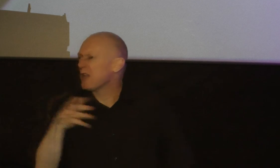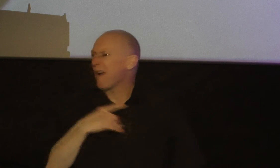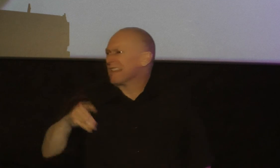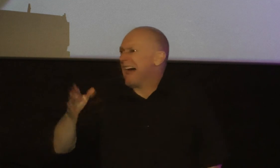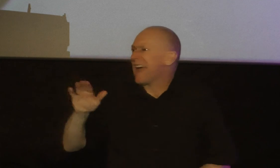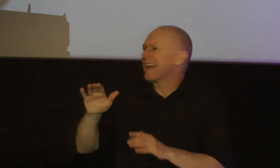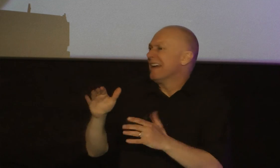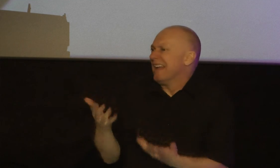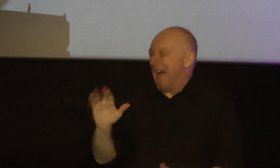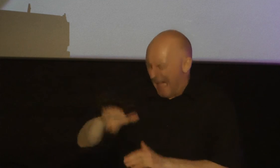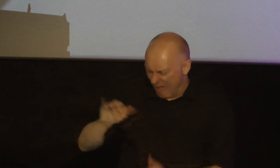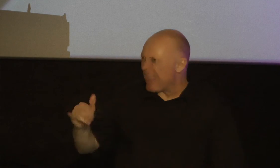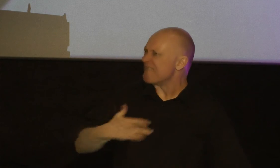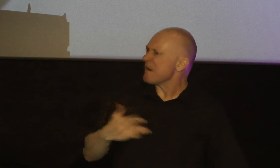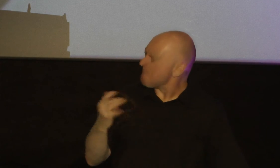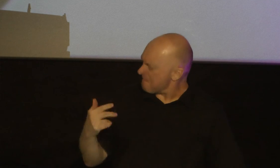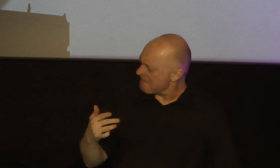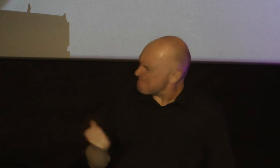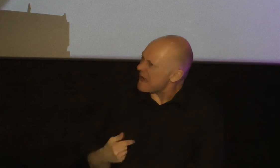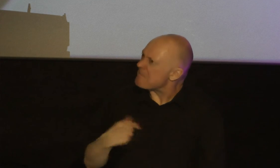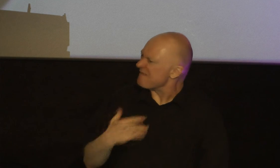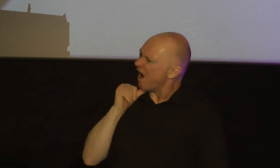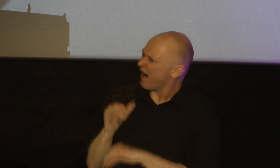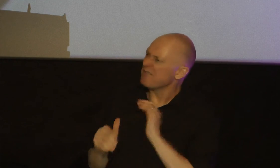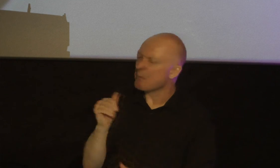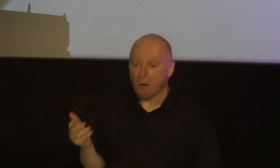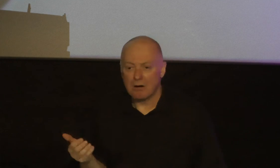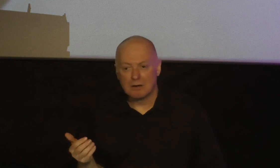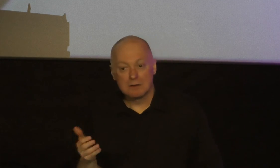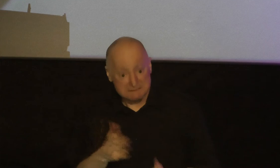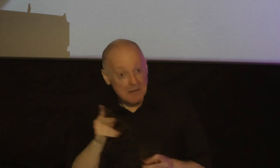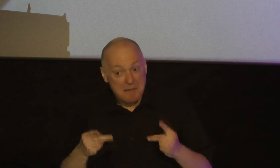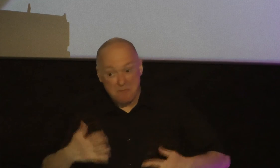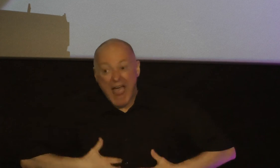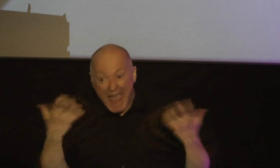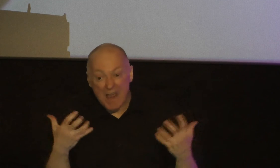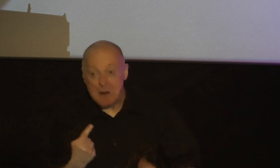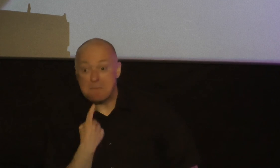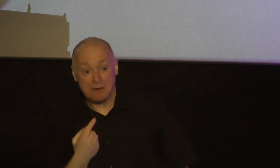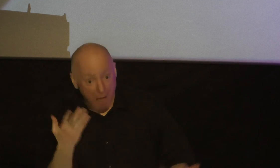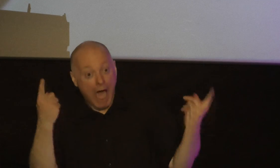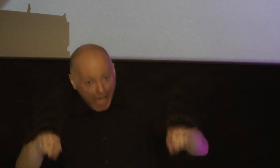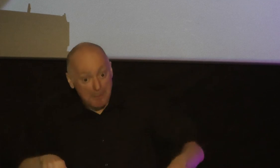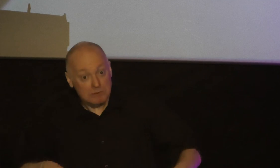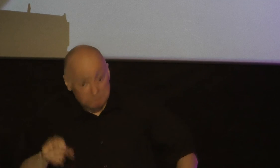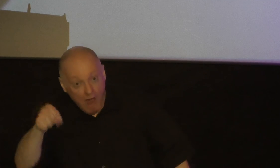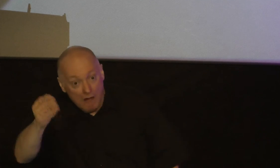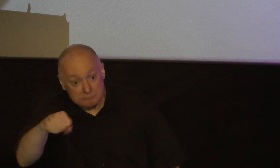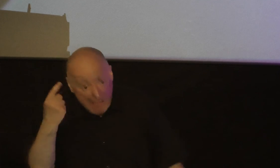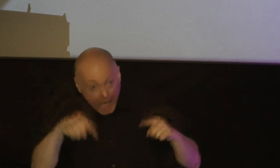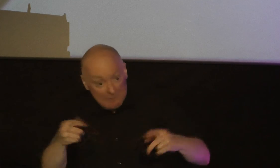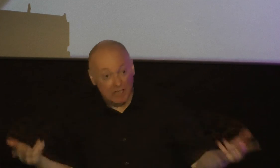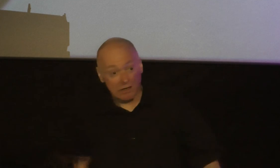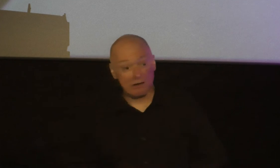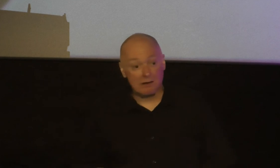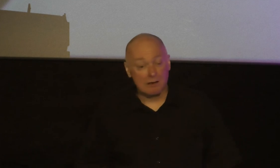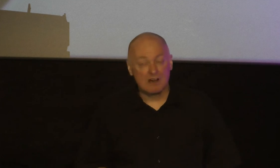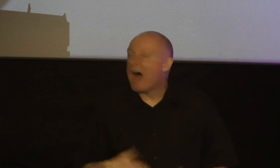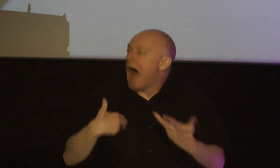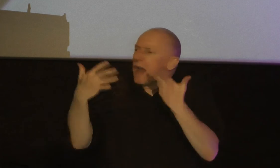how that feels it makes me uncomfortable and some people get angry and bitter that's happened before I don't want to hear what God's word has to say to